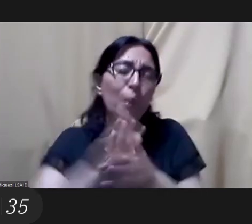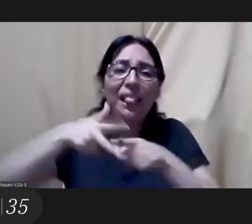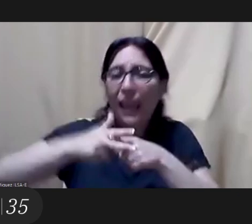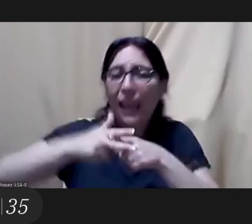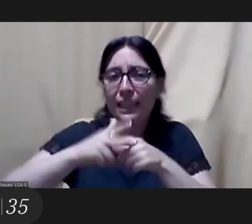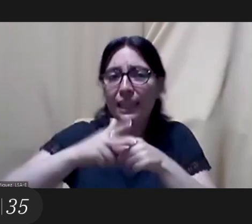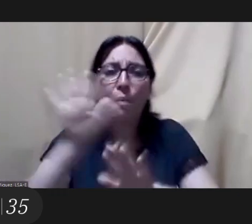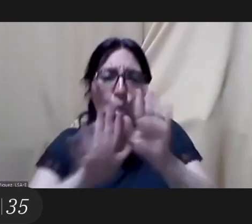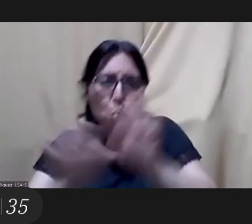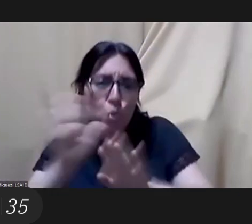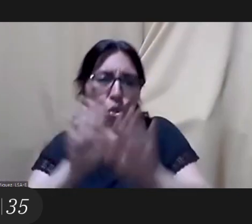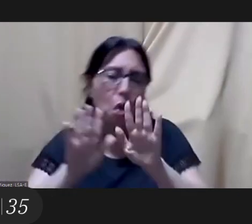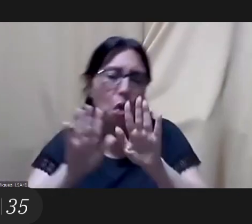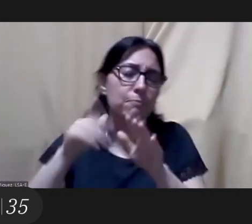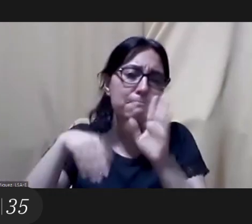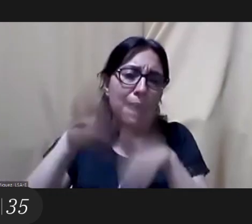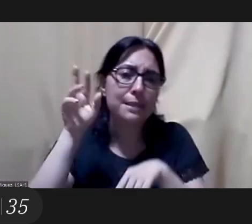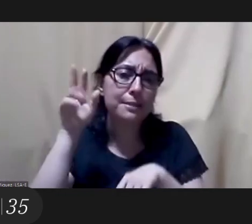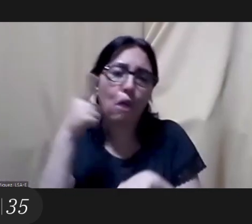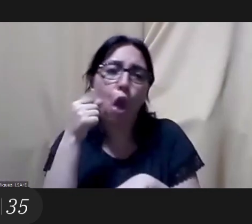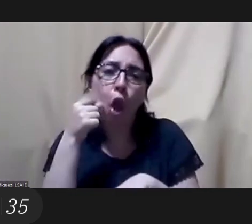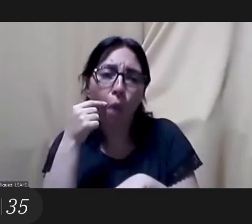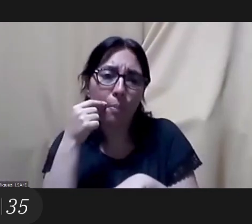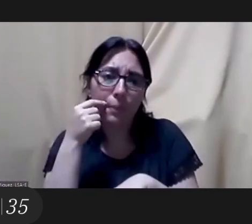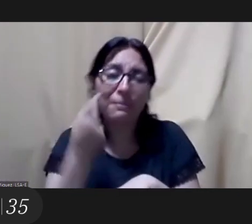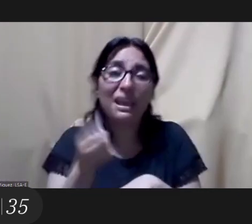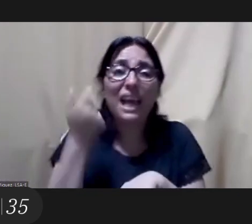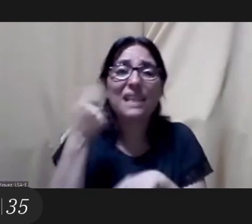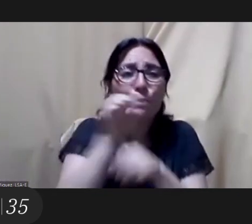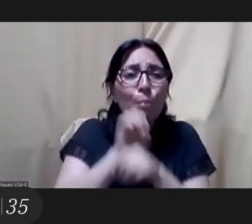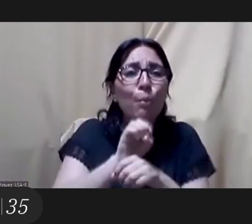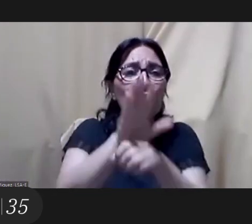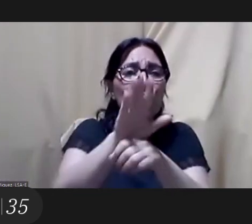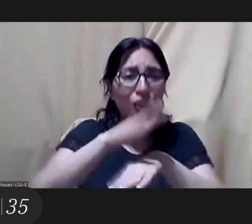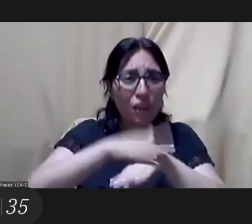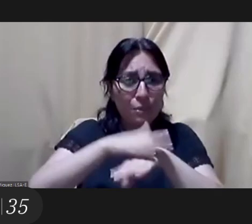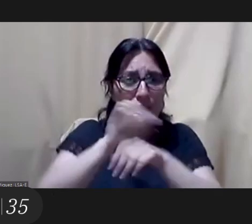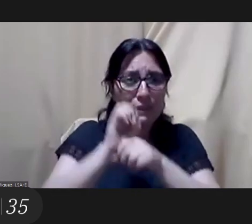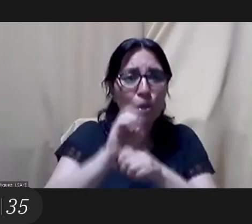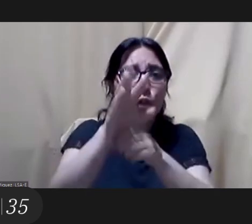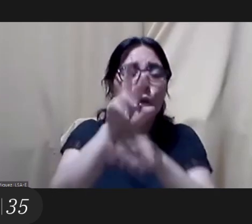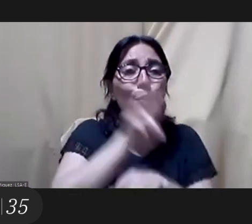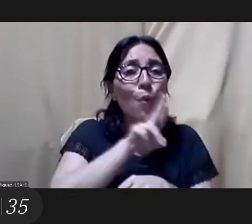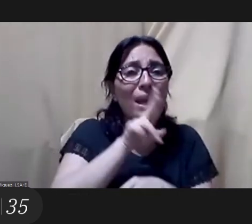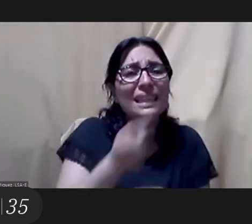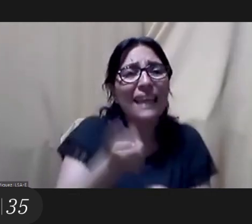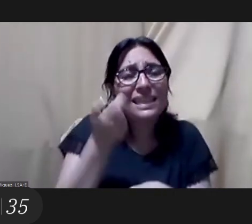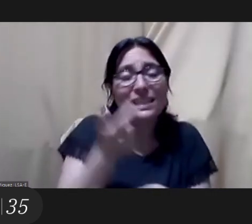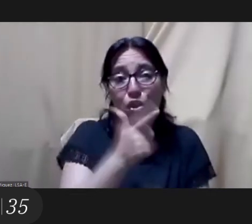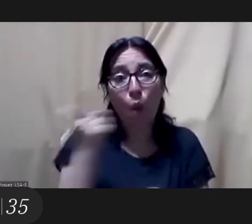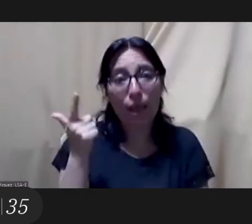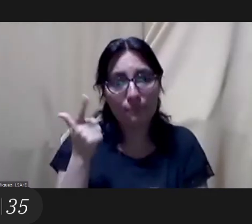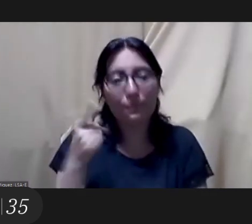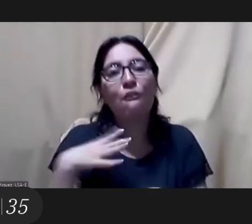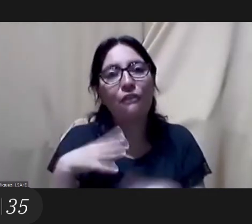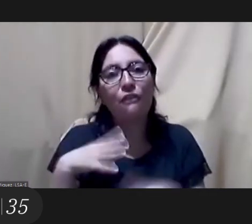terms of programming and of course in technical positions they are all men there is a lot to do in argentina we can